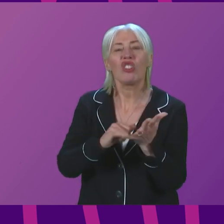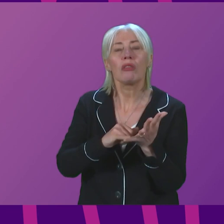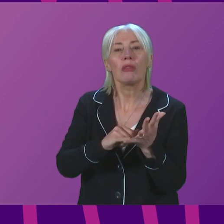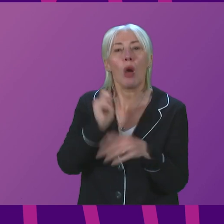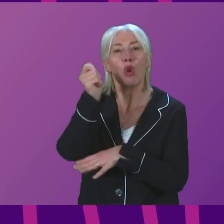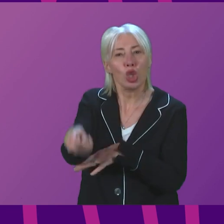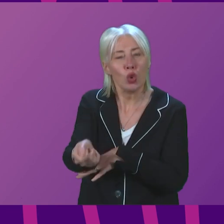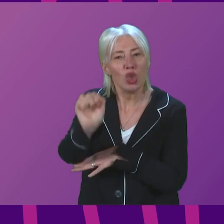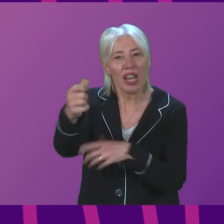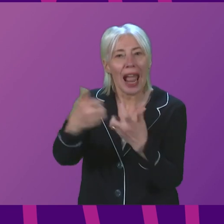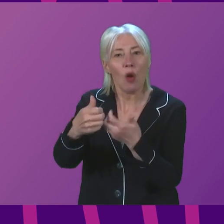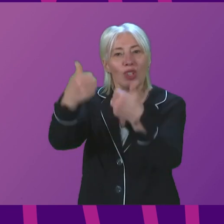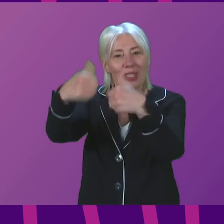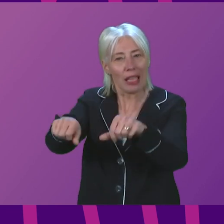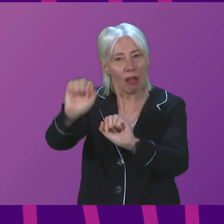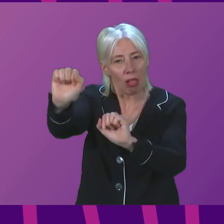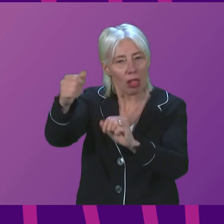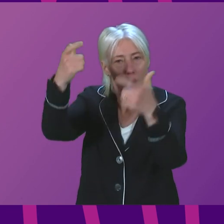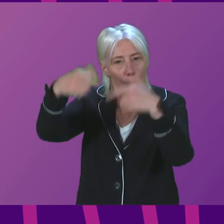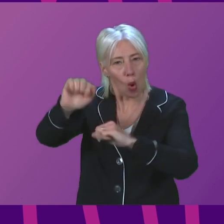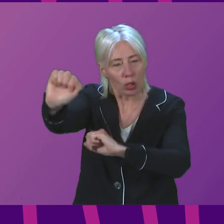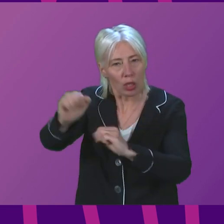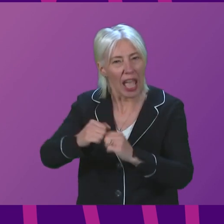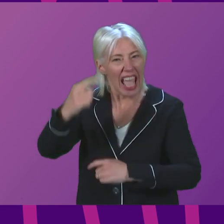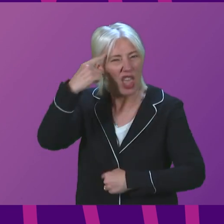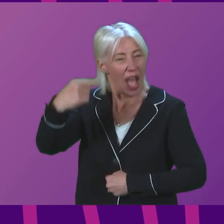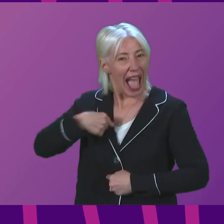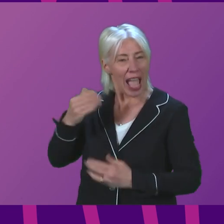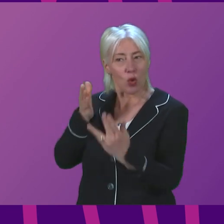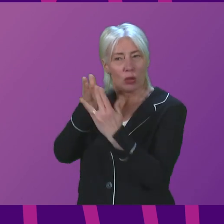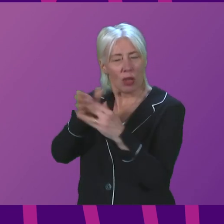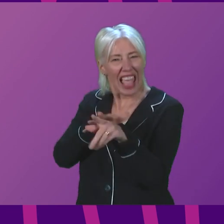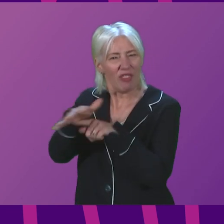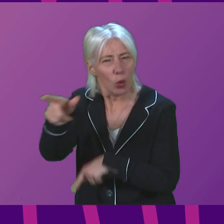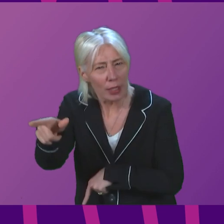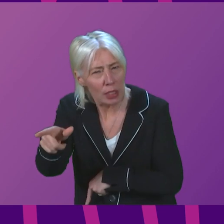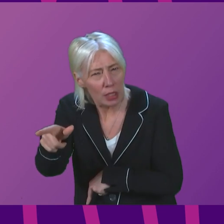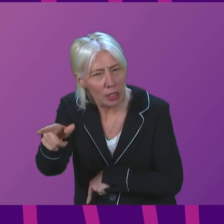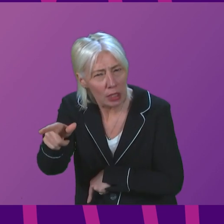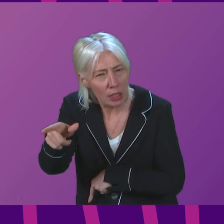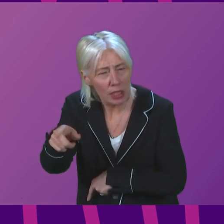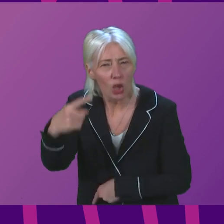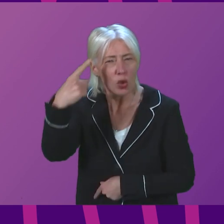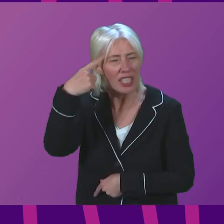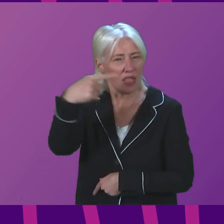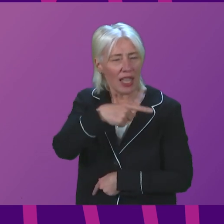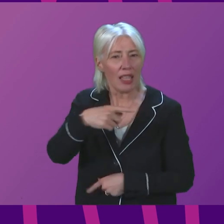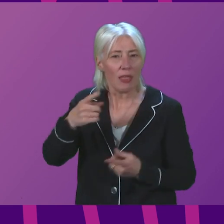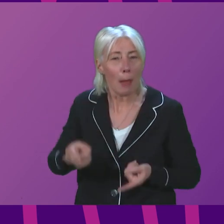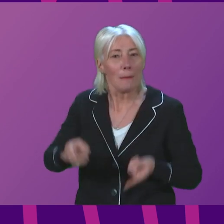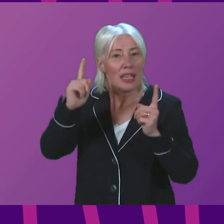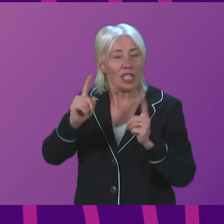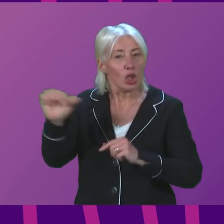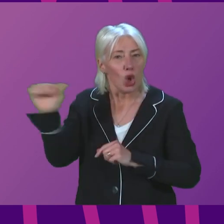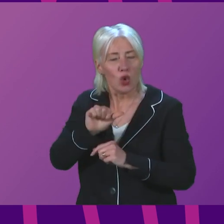of settling that. But if he thinks that is something that I could have influenced, then is he saying that ministers should have been